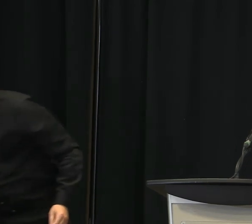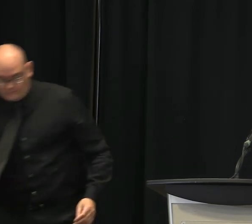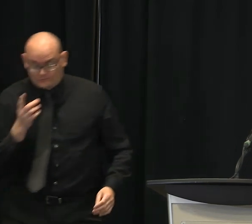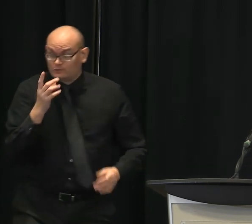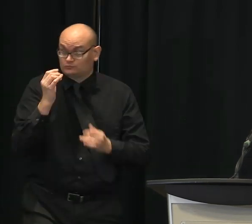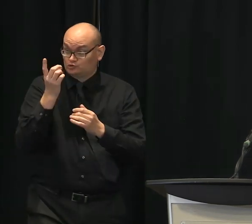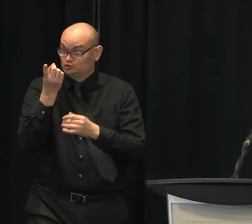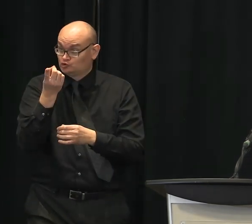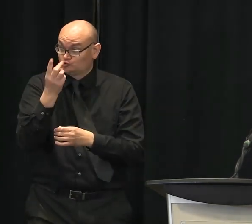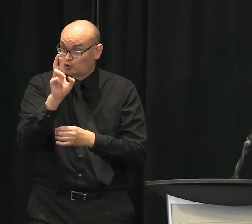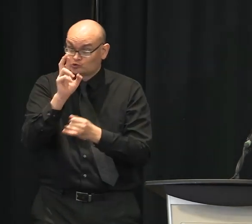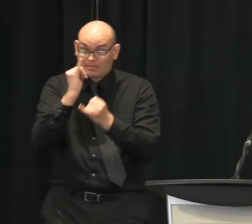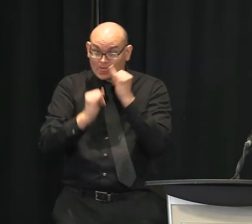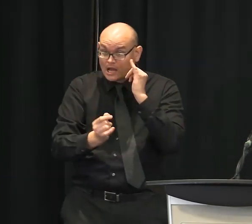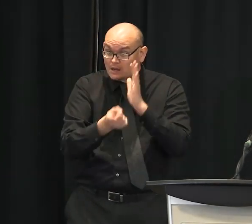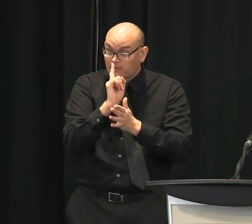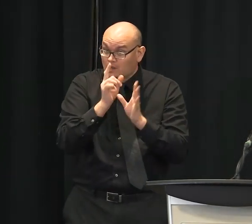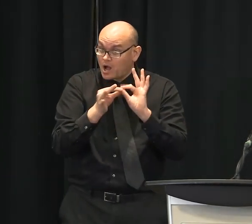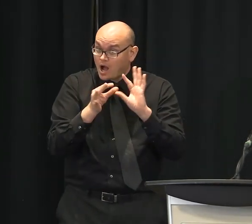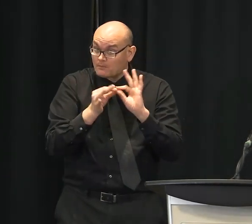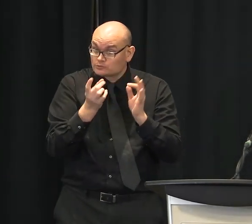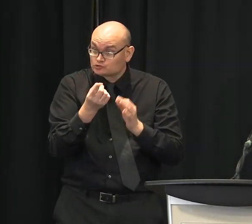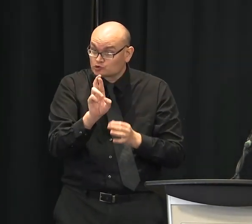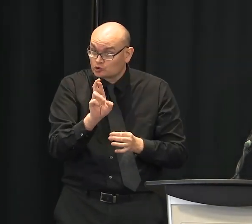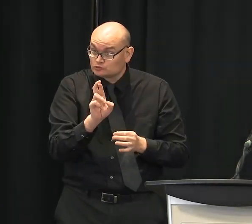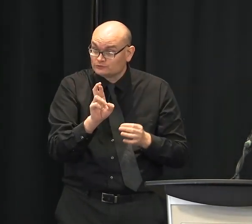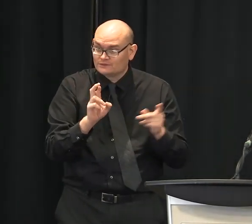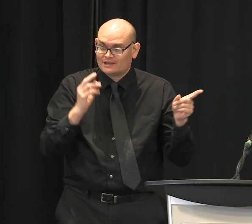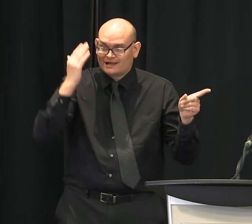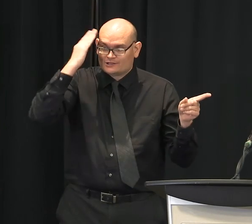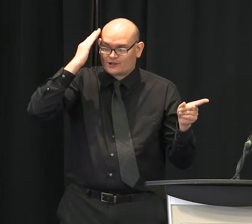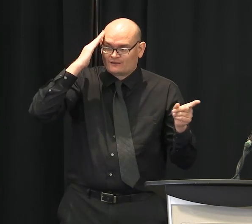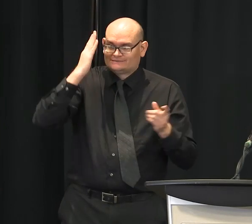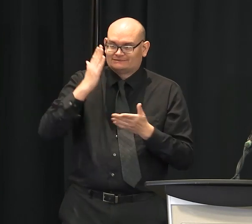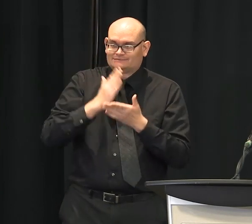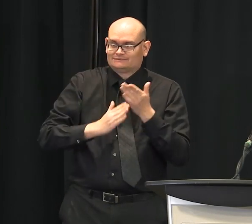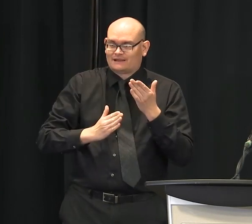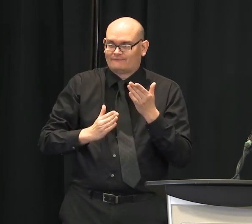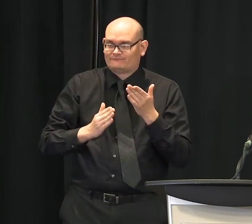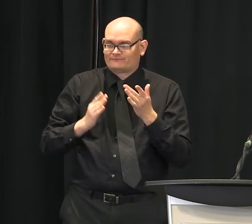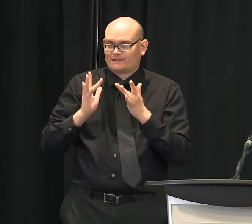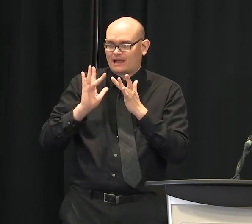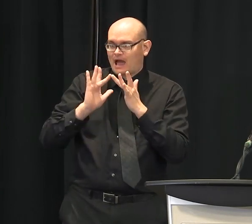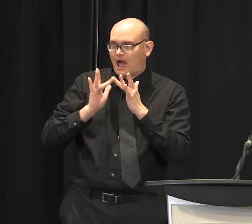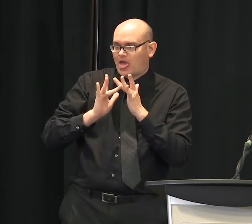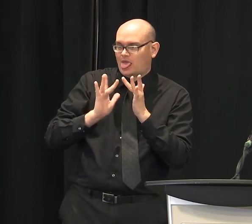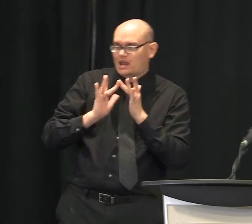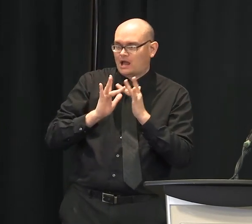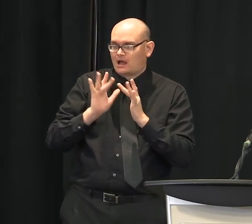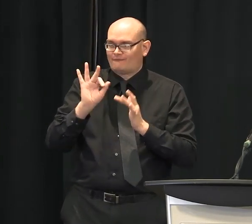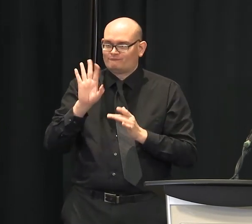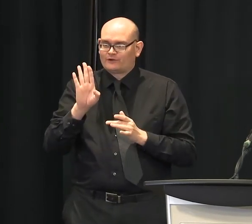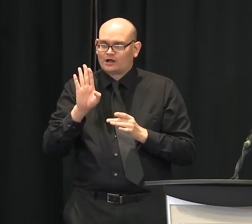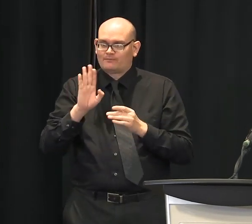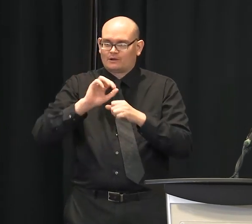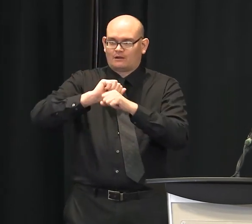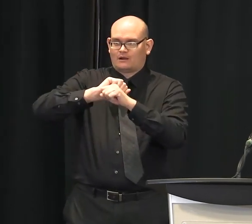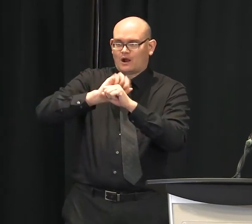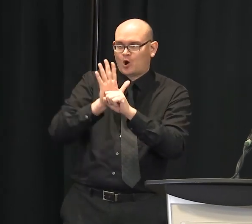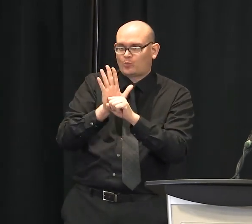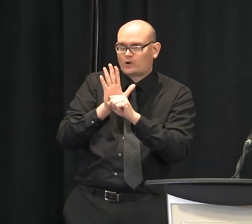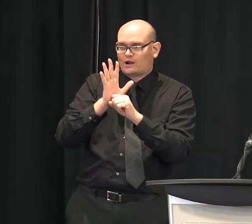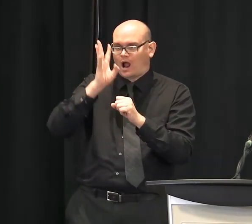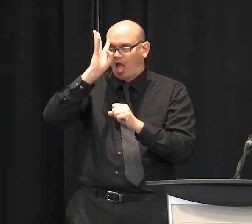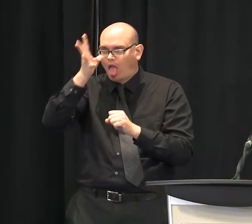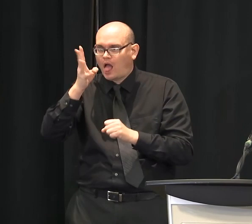conspiracy theories on the Internet about this all being made up are still considering to move around. What have you seen in personal